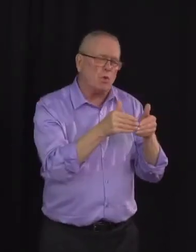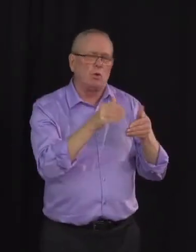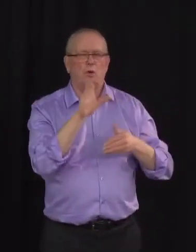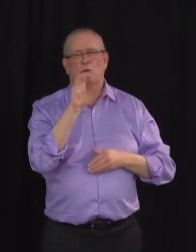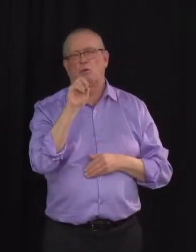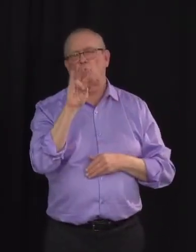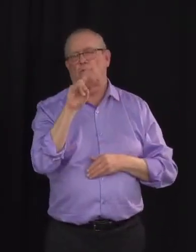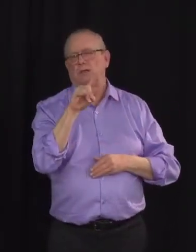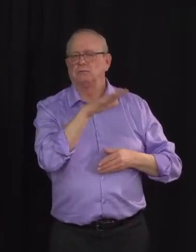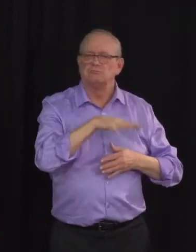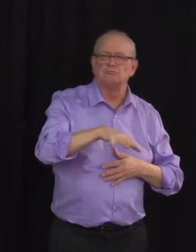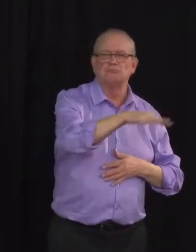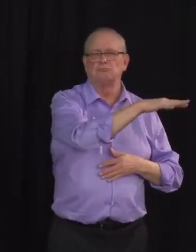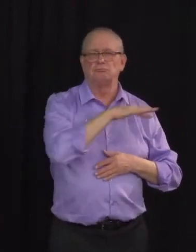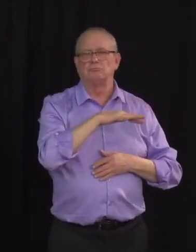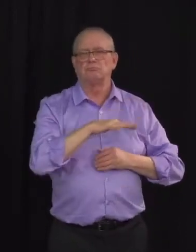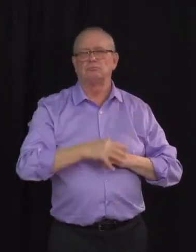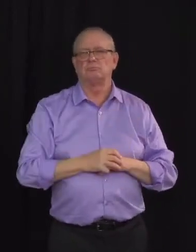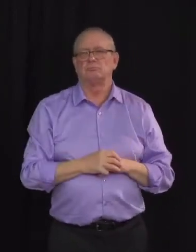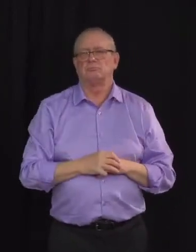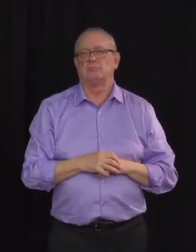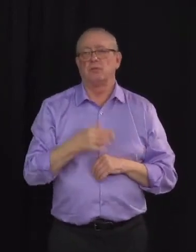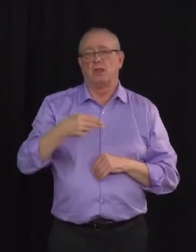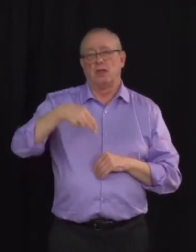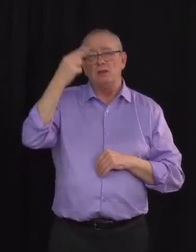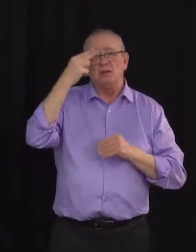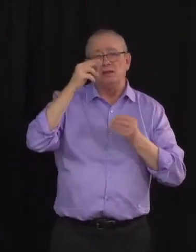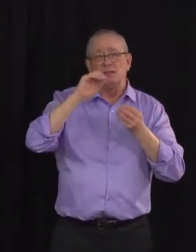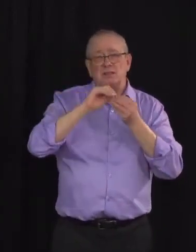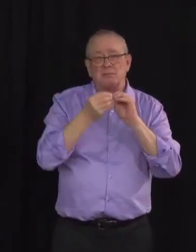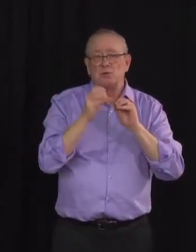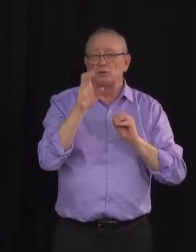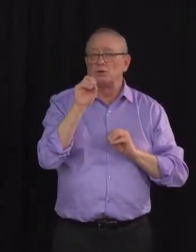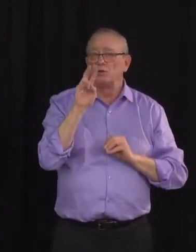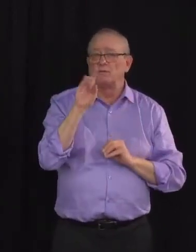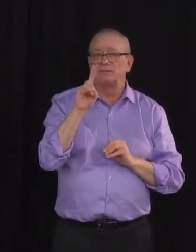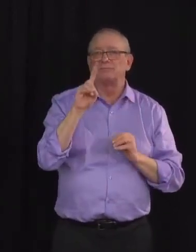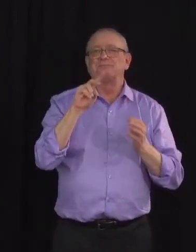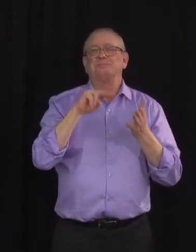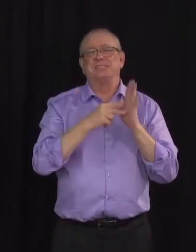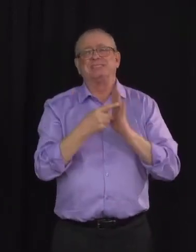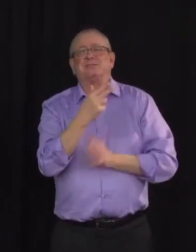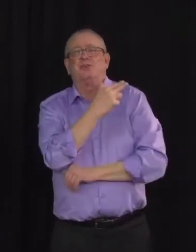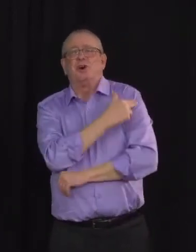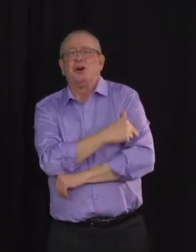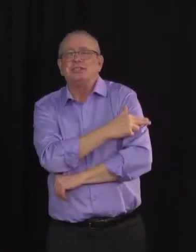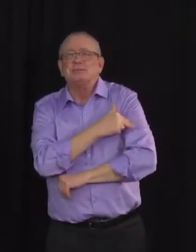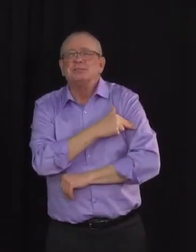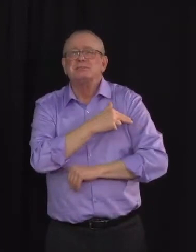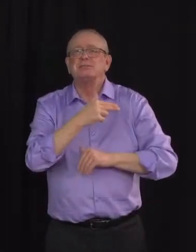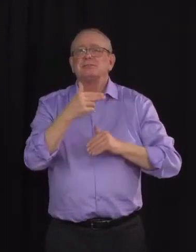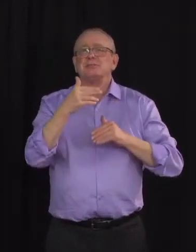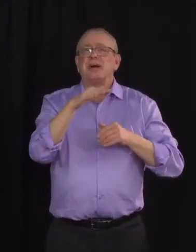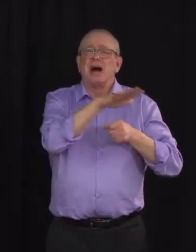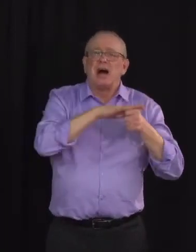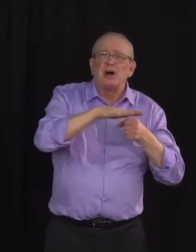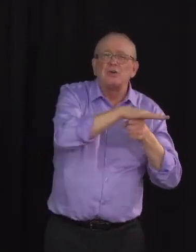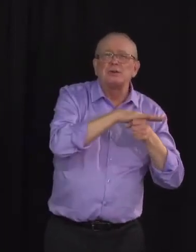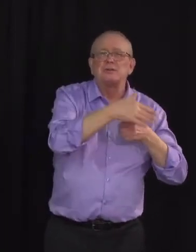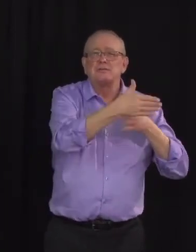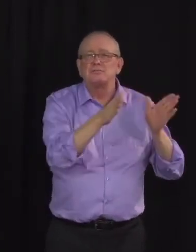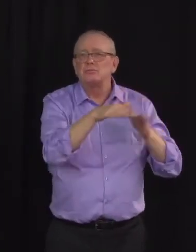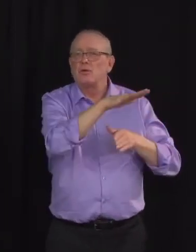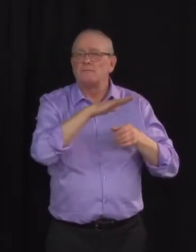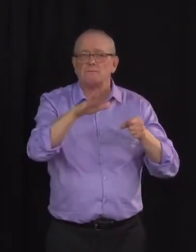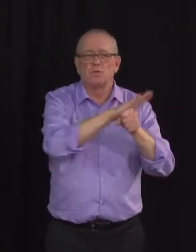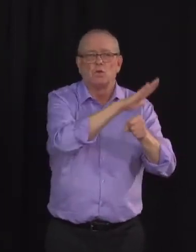COVID-19 patients requiring care this means that hospital units fill up faster and there are fewer spaces available for those